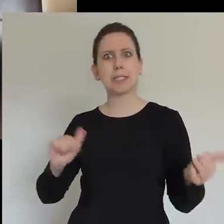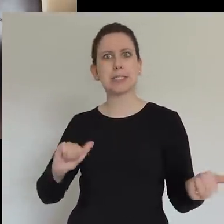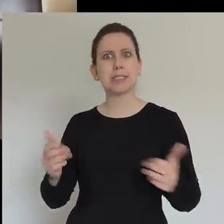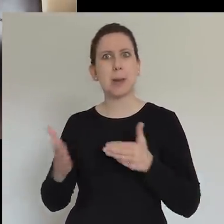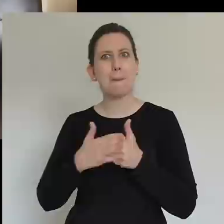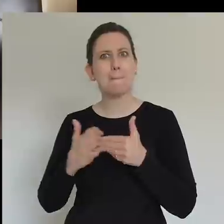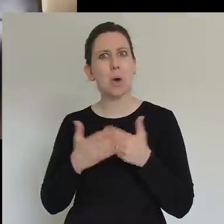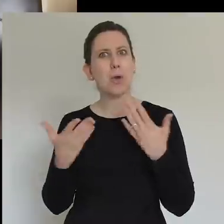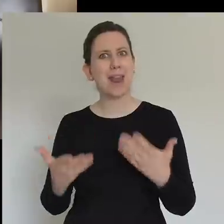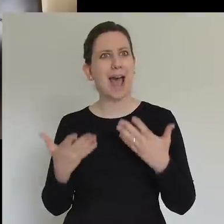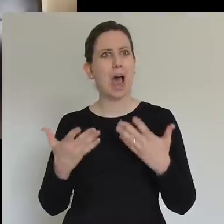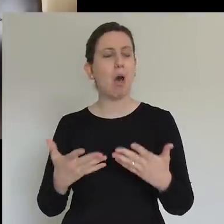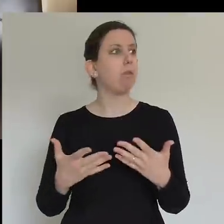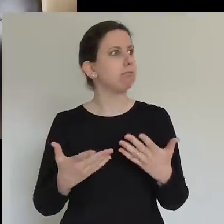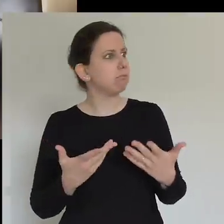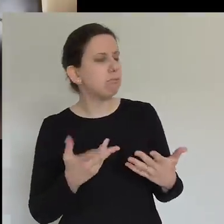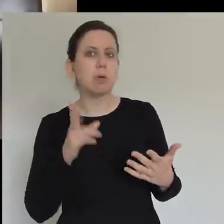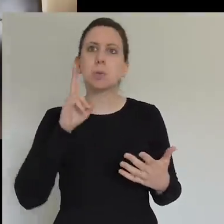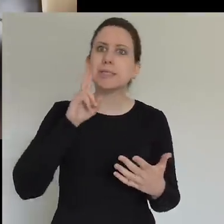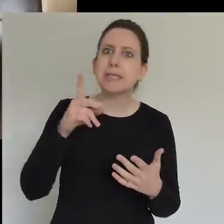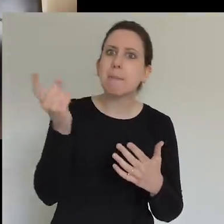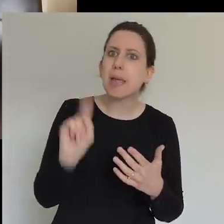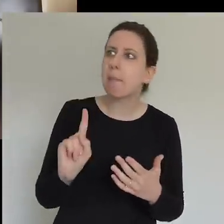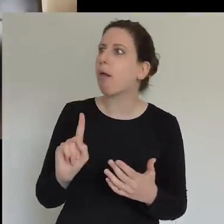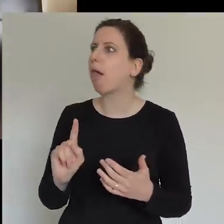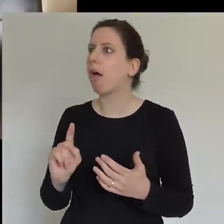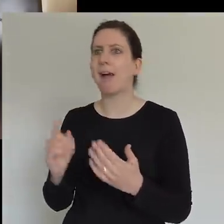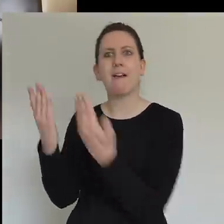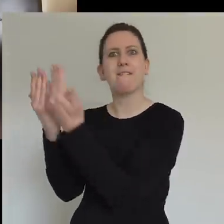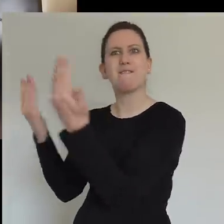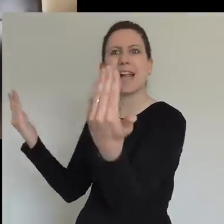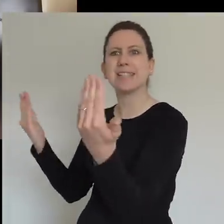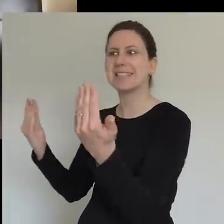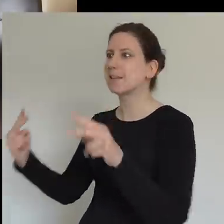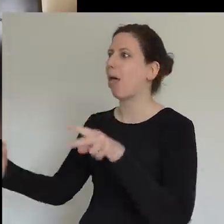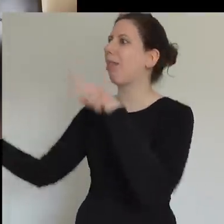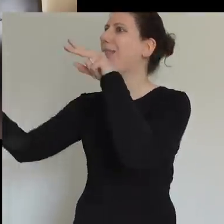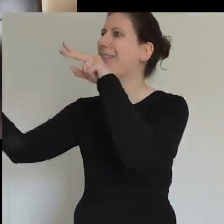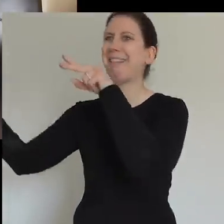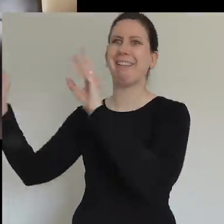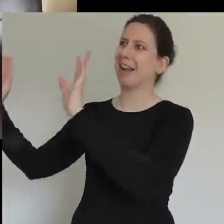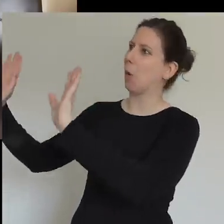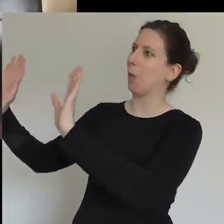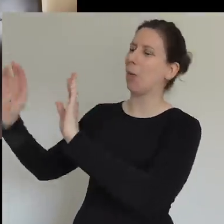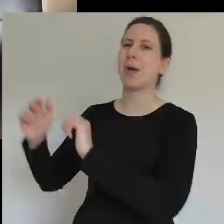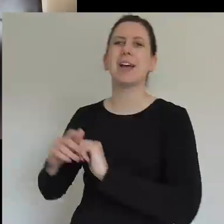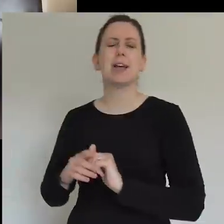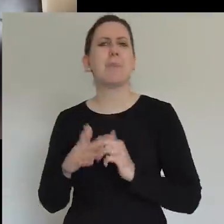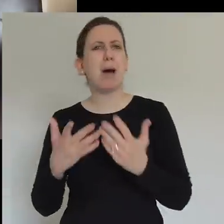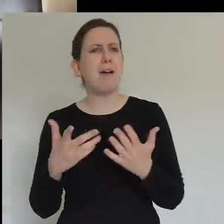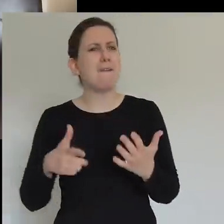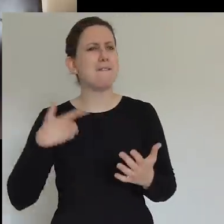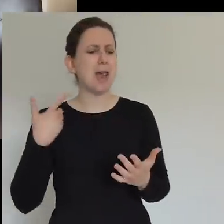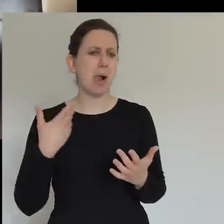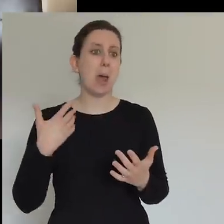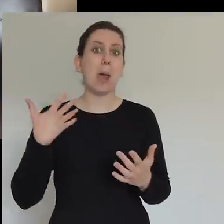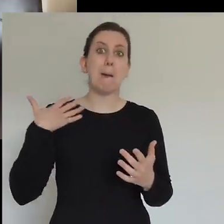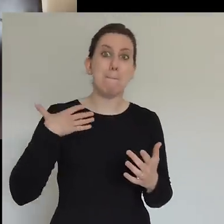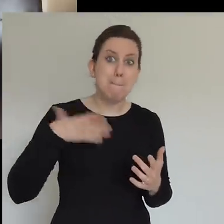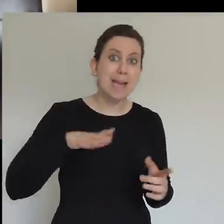being unleashed, set free from what we used to and set into a different place. It may not always feel freeing. It's really hard, but it's an